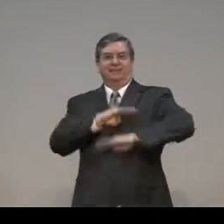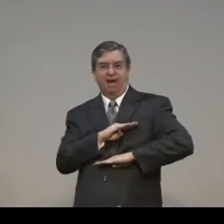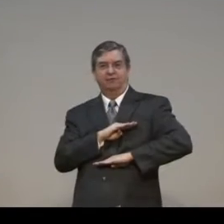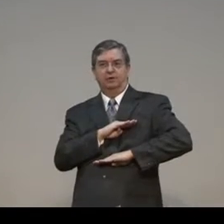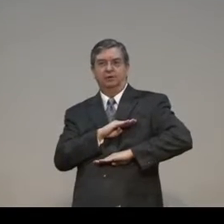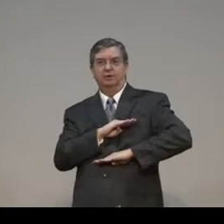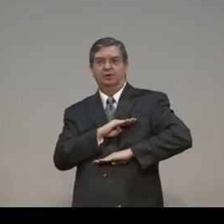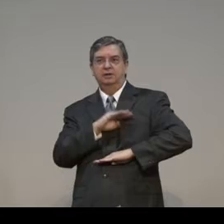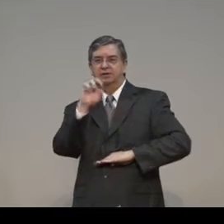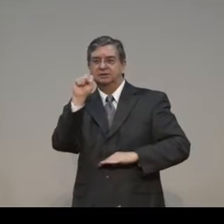sufficiency,